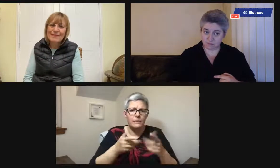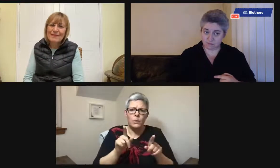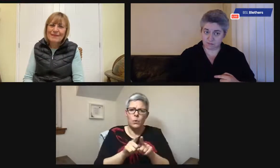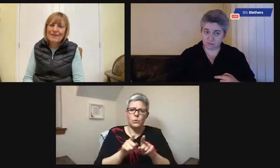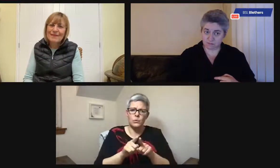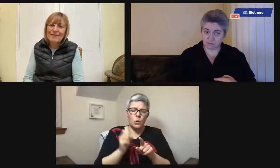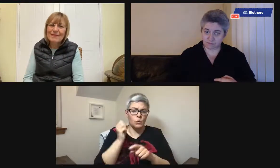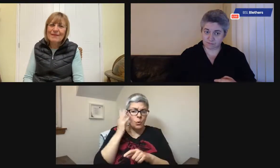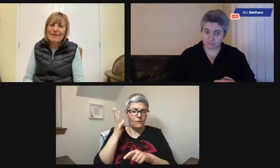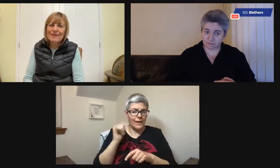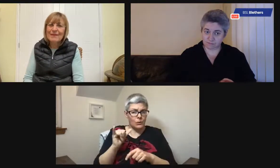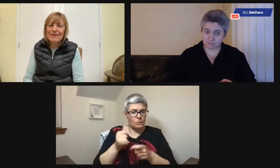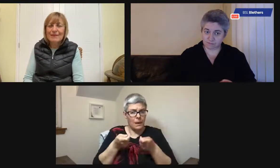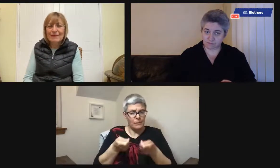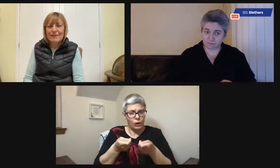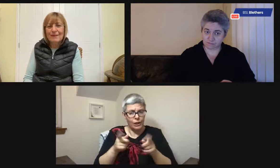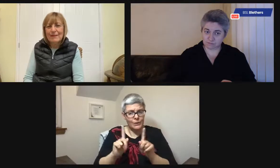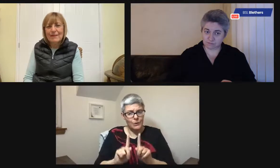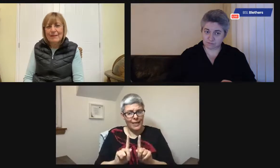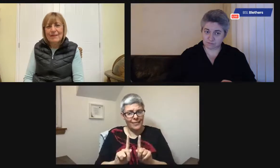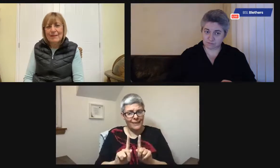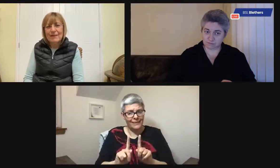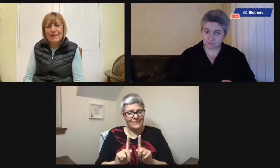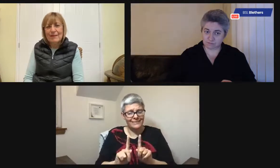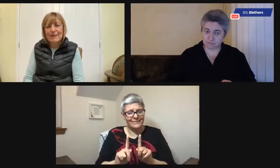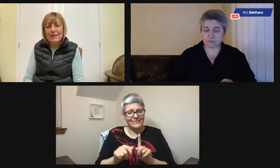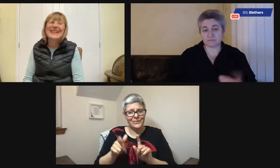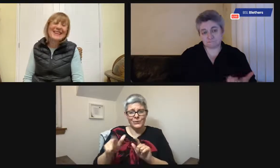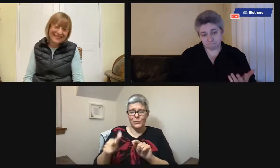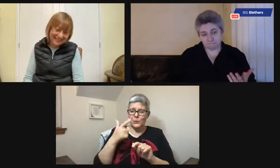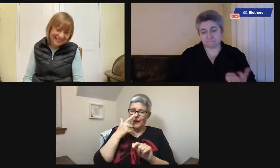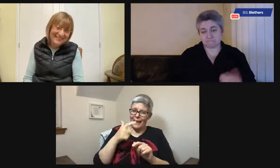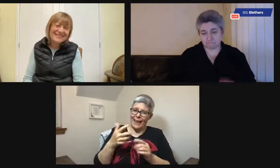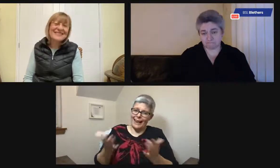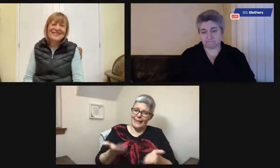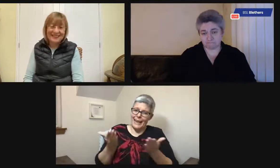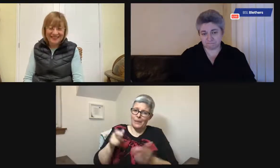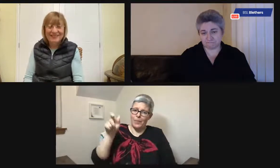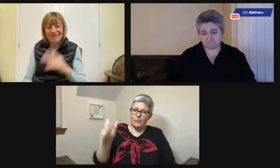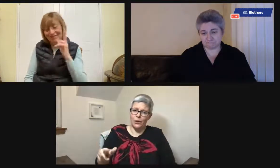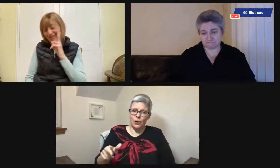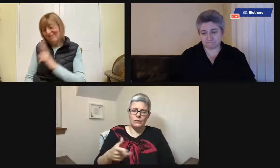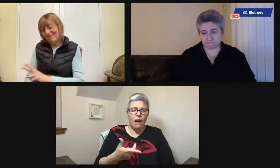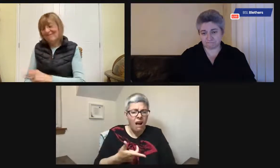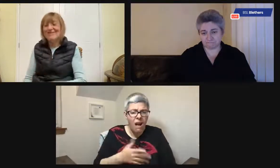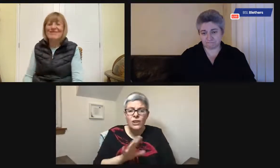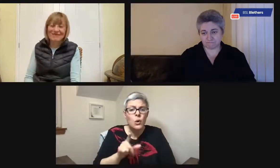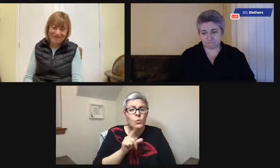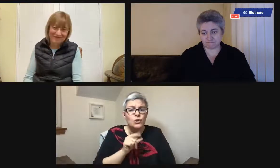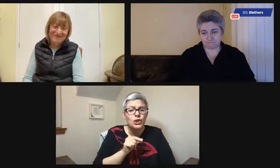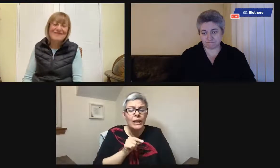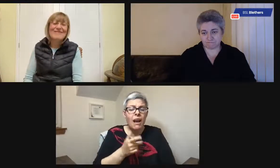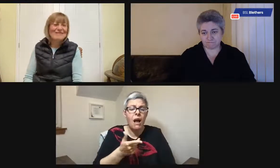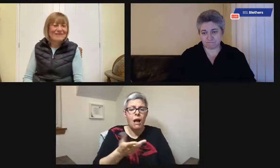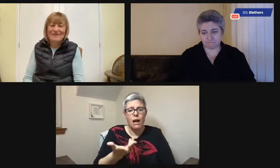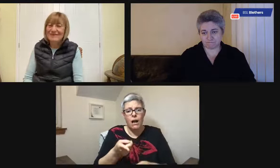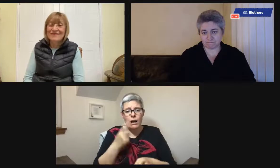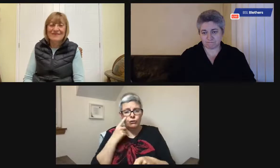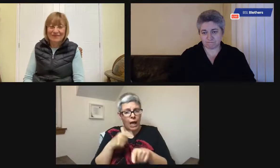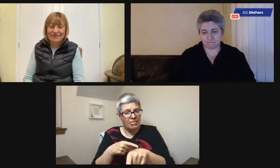behavior as a result of that. Don't forget that if you're cooking together, that can really be lovely.